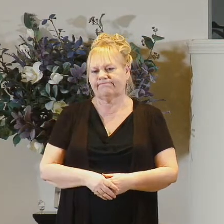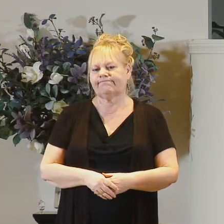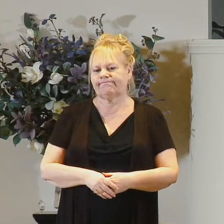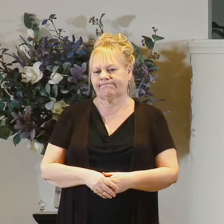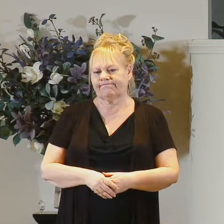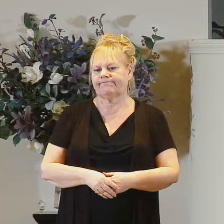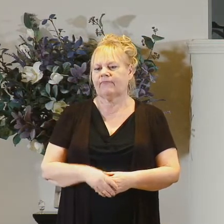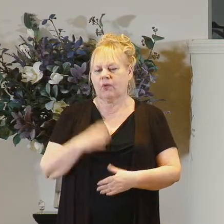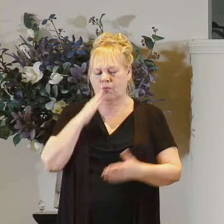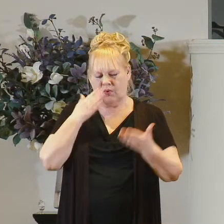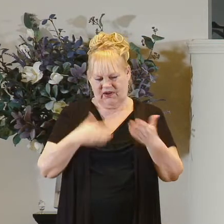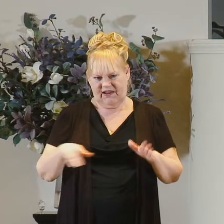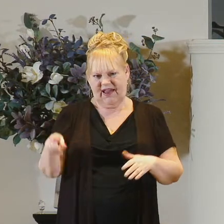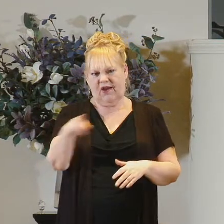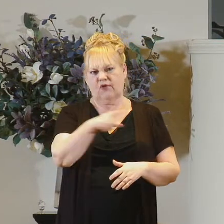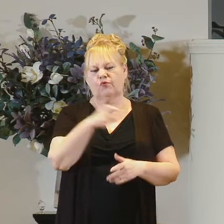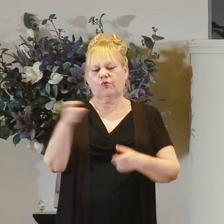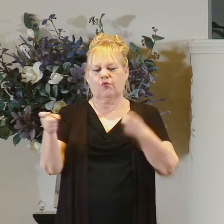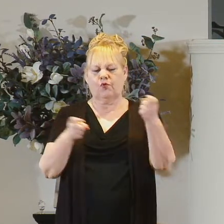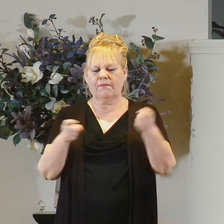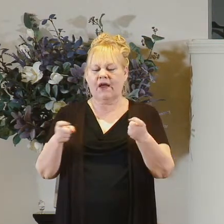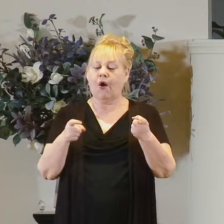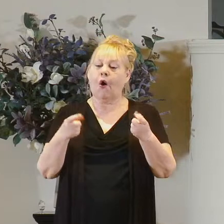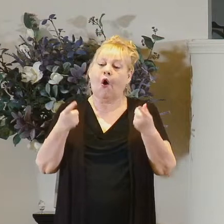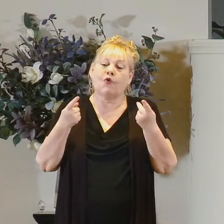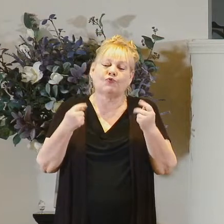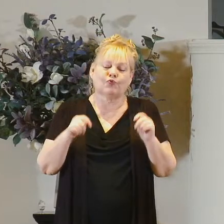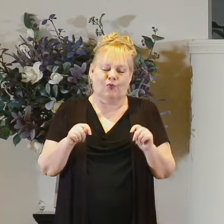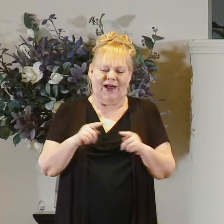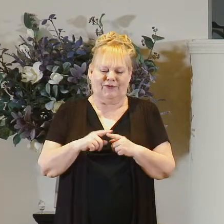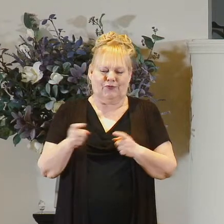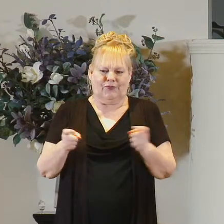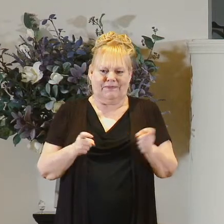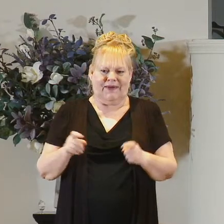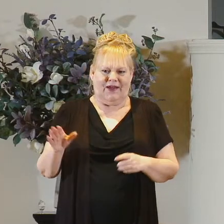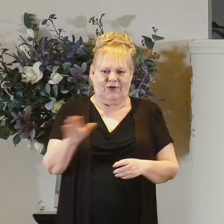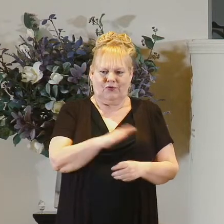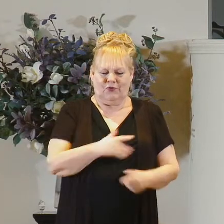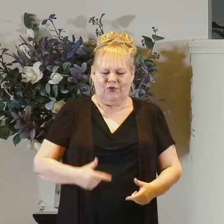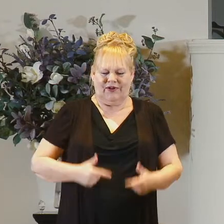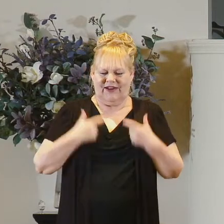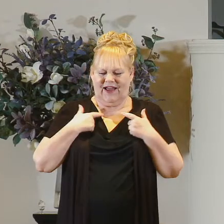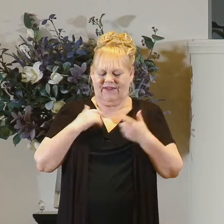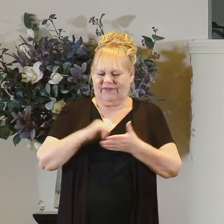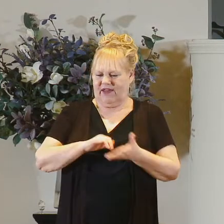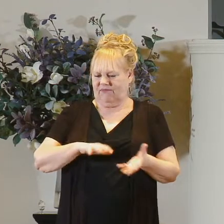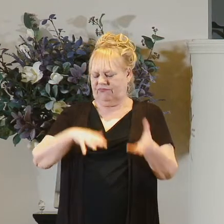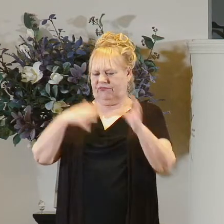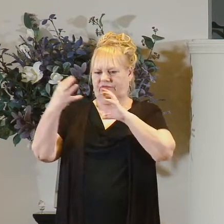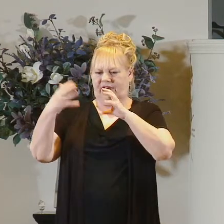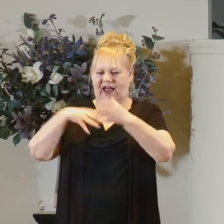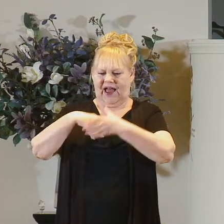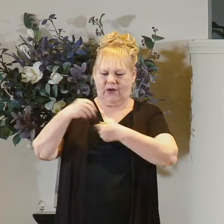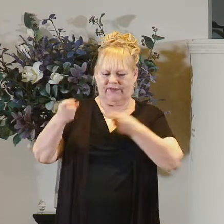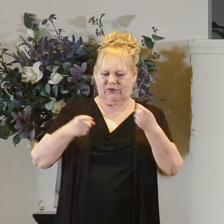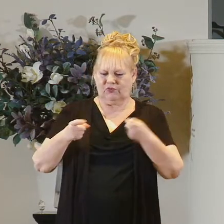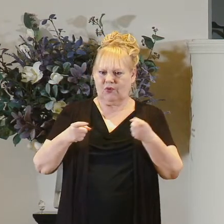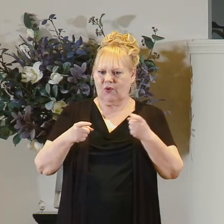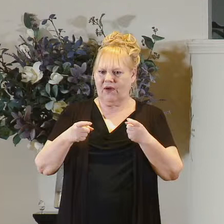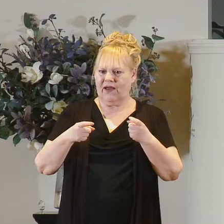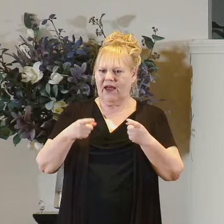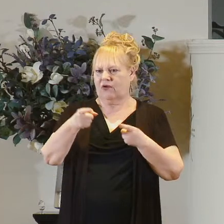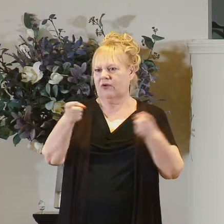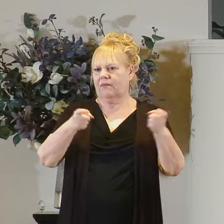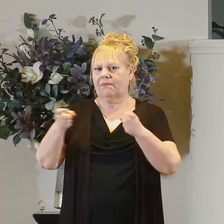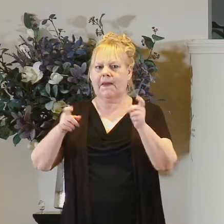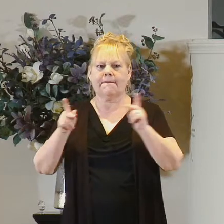he'll let you manage or try to manage your unmanageable life and the lives of those around you